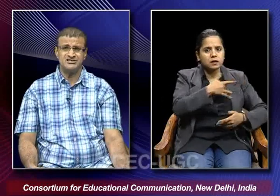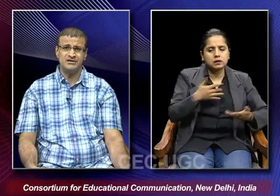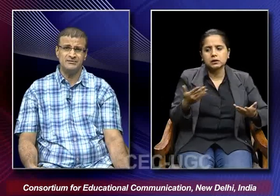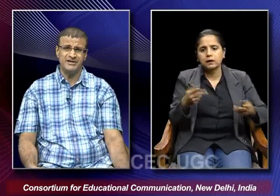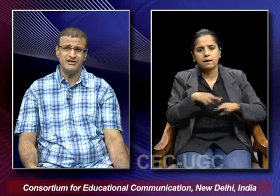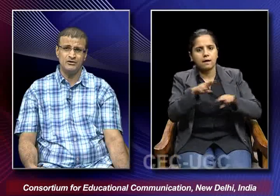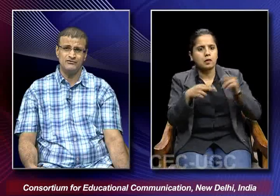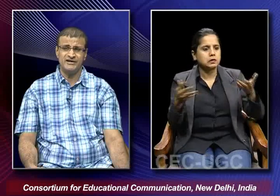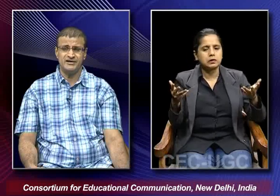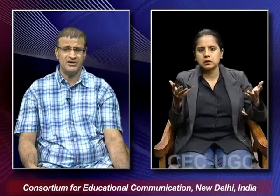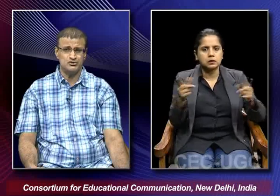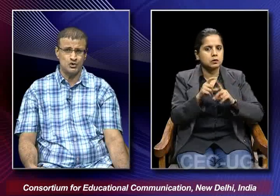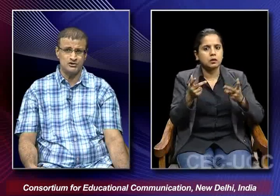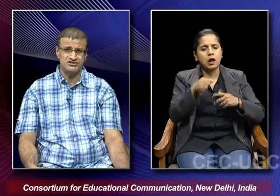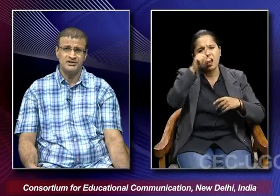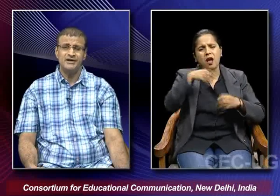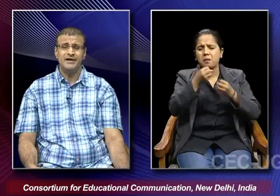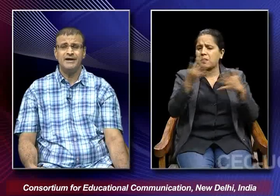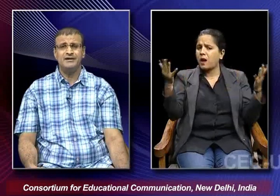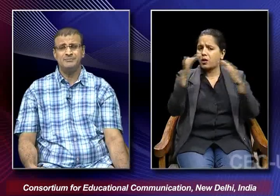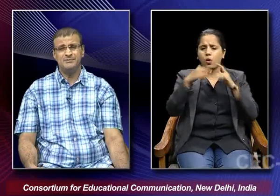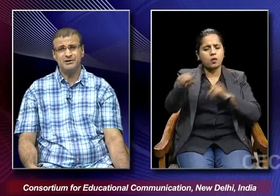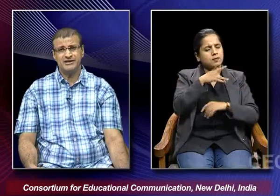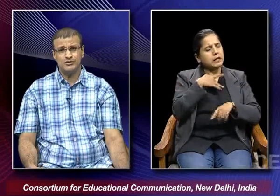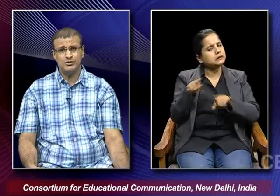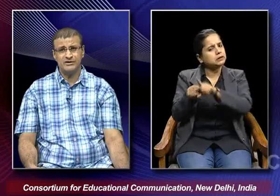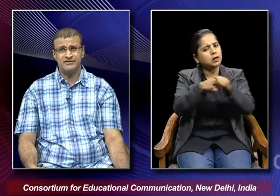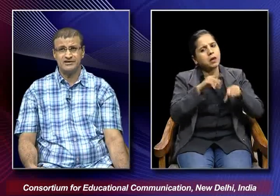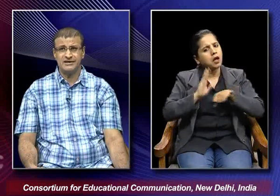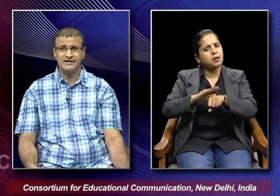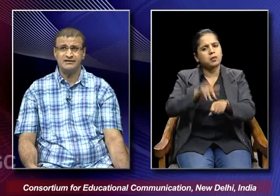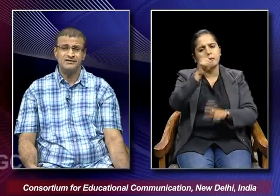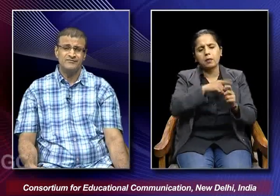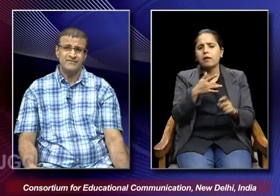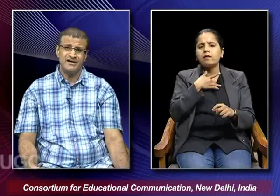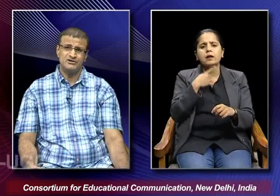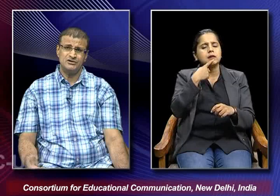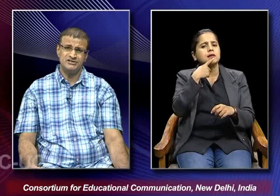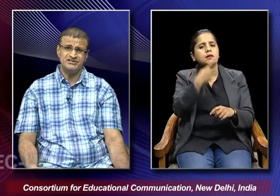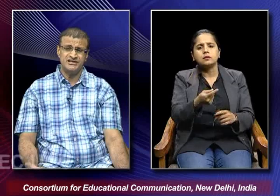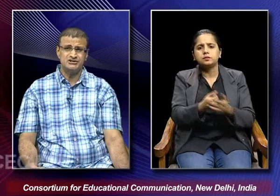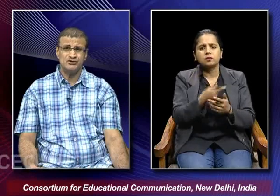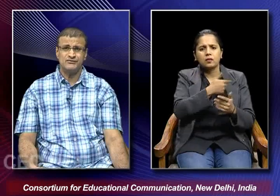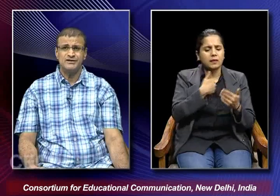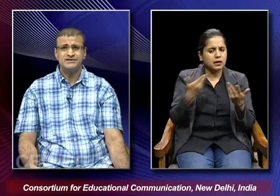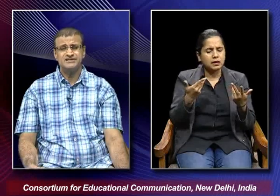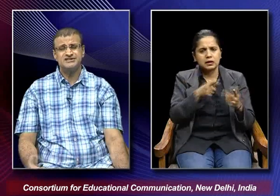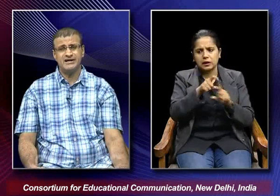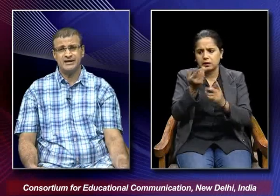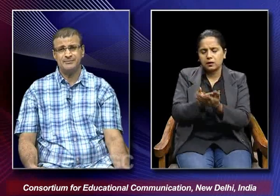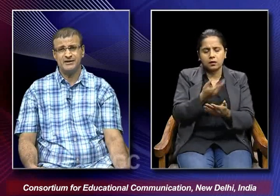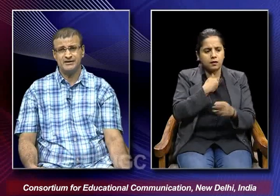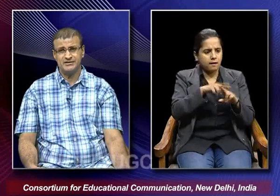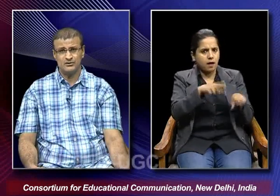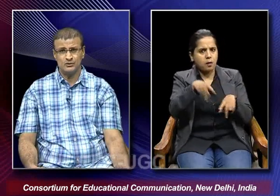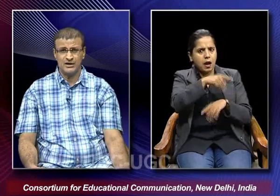largely many of the indian households and people they could in a way relate that these kinds of things they